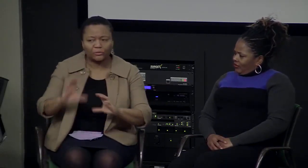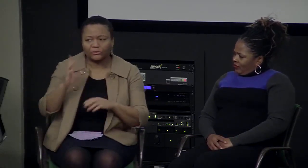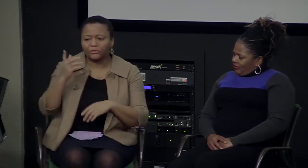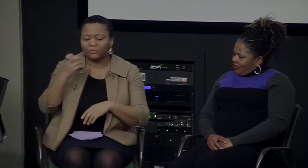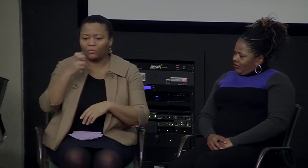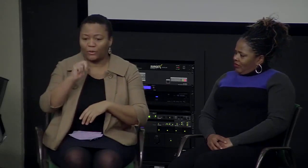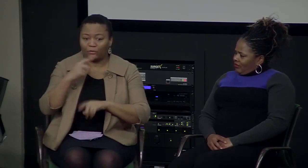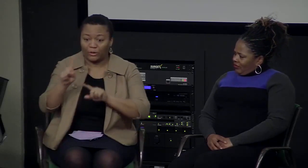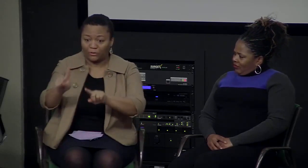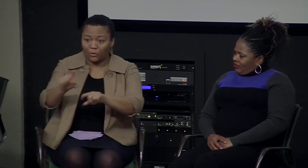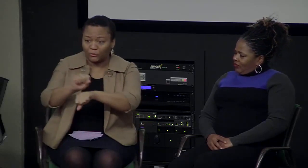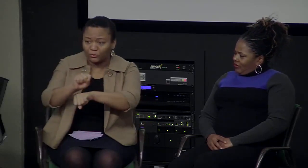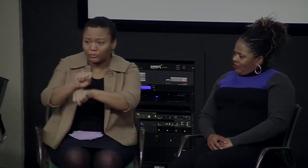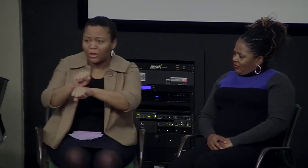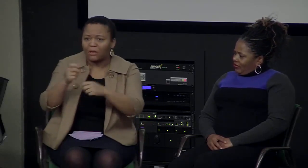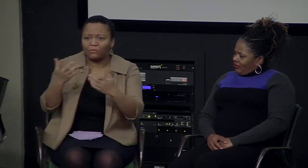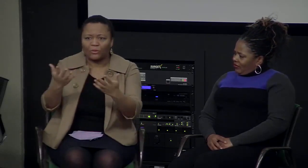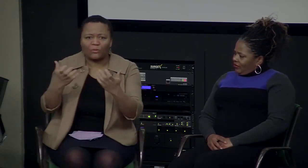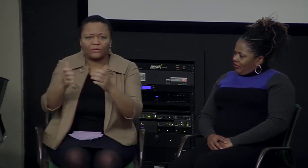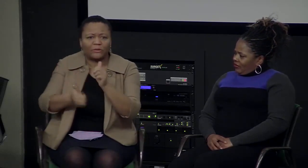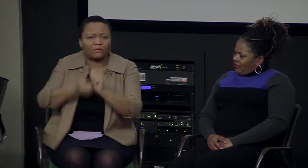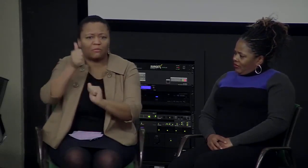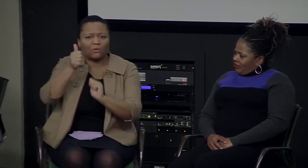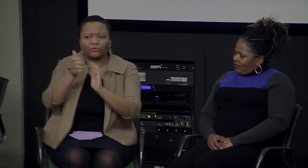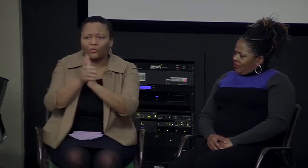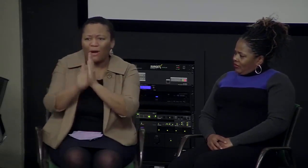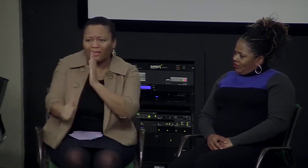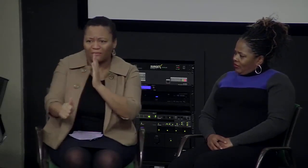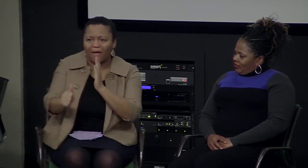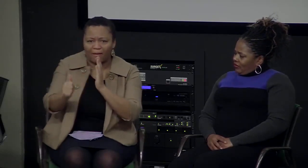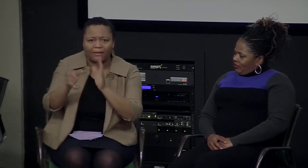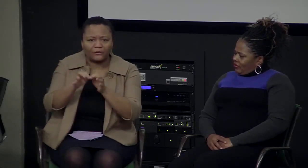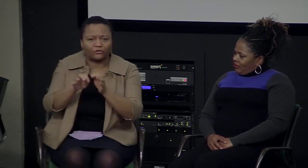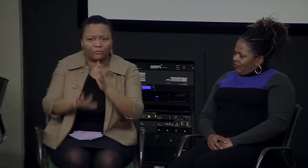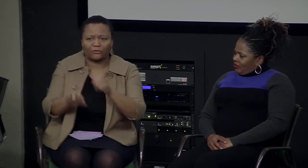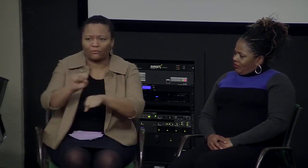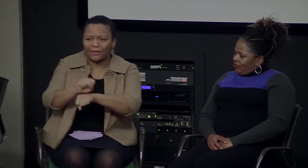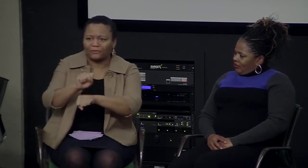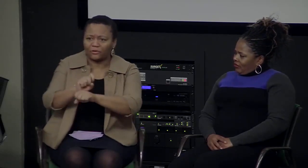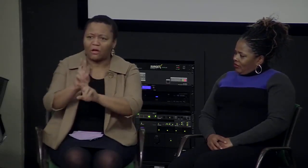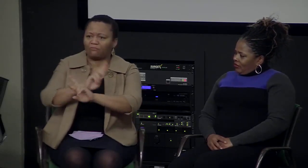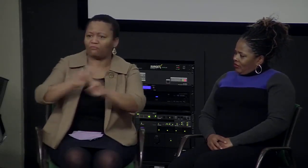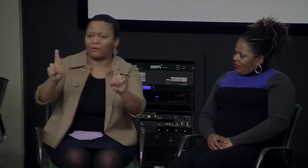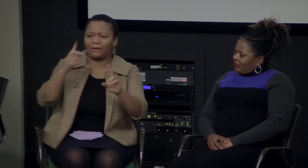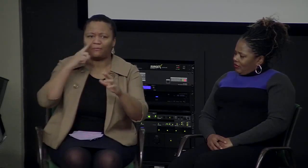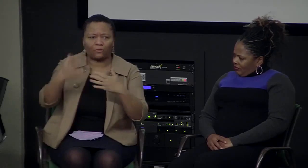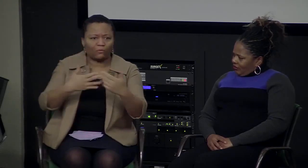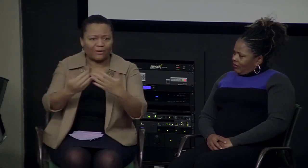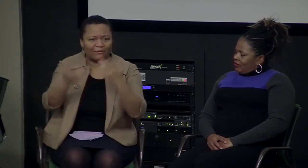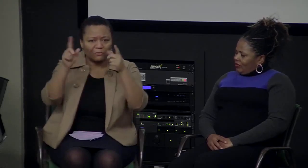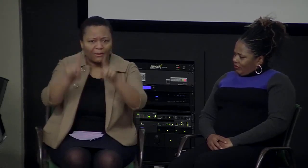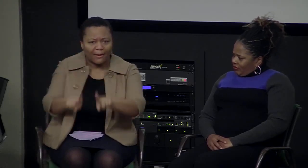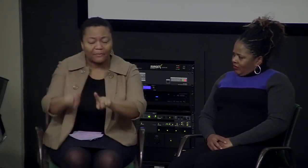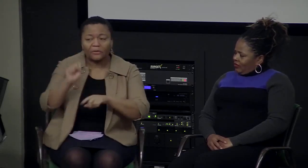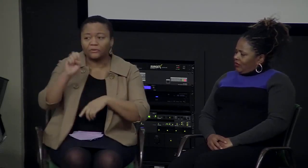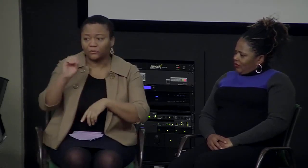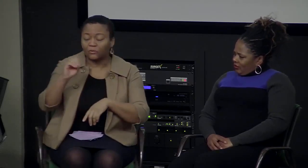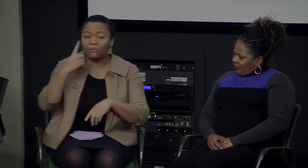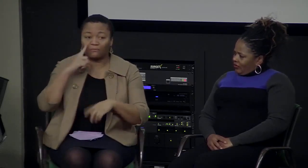to hearing and deaf consumers alike. When we go to our job and assignments we want qualified and skilled interpreters to